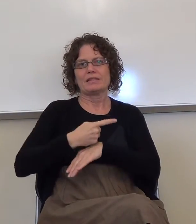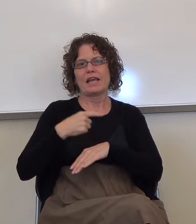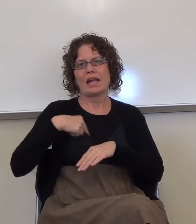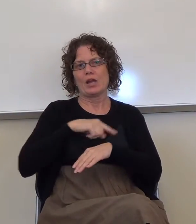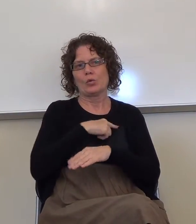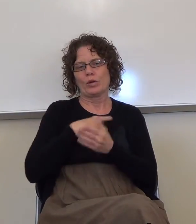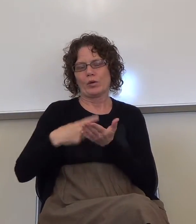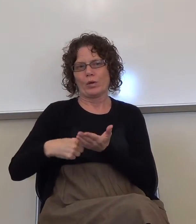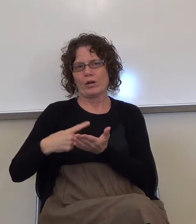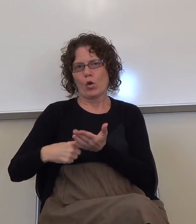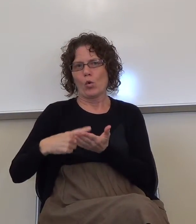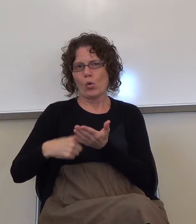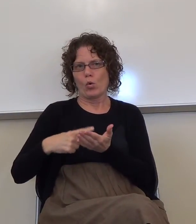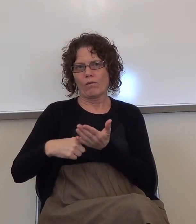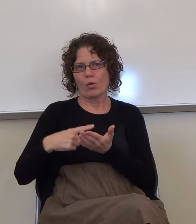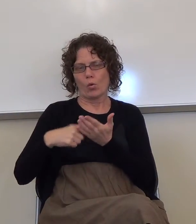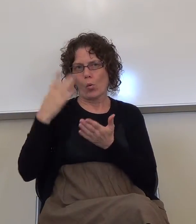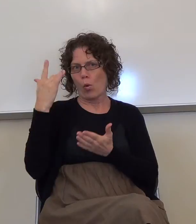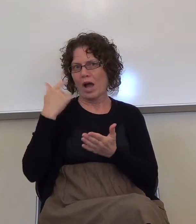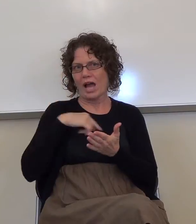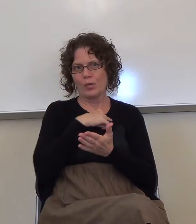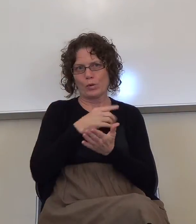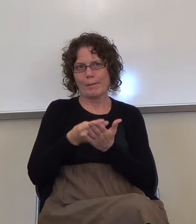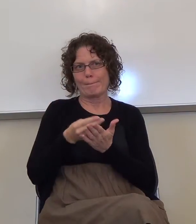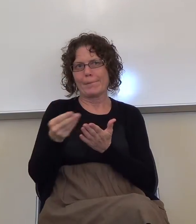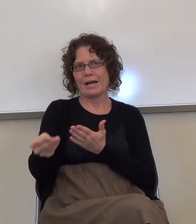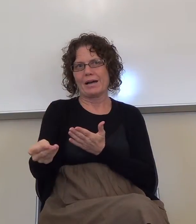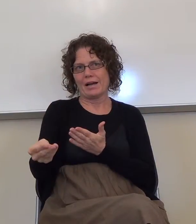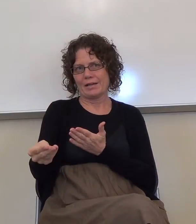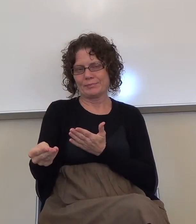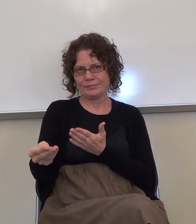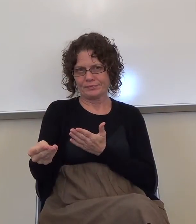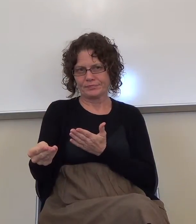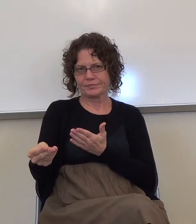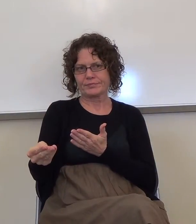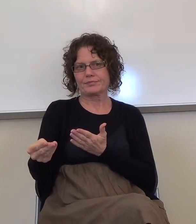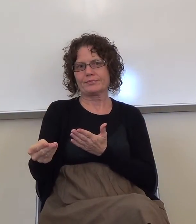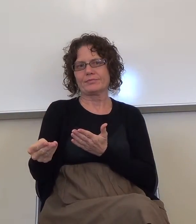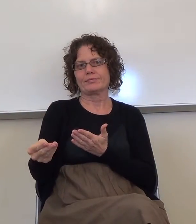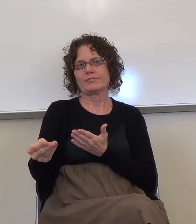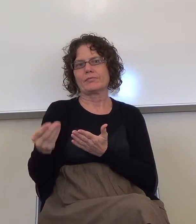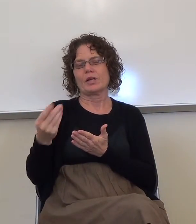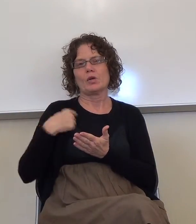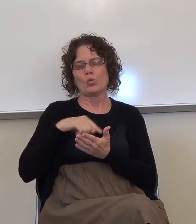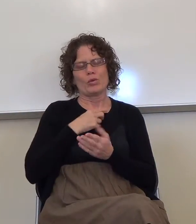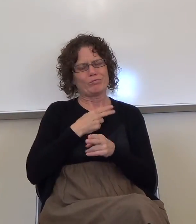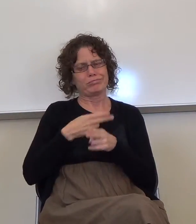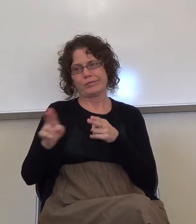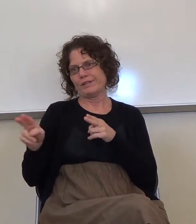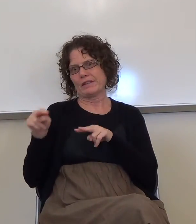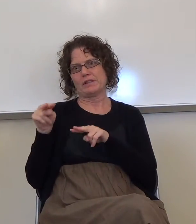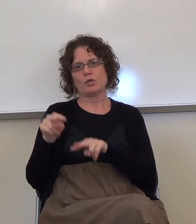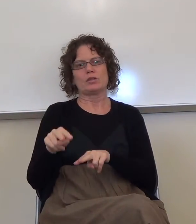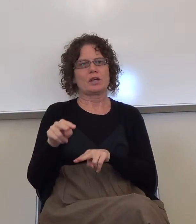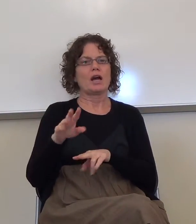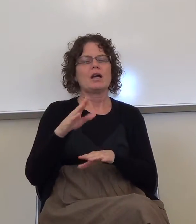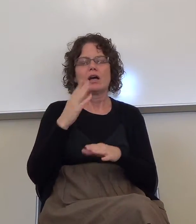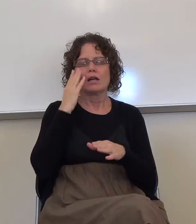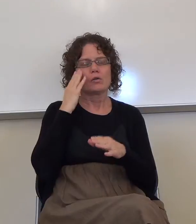the why we buy piece. And we looked a little bit, very briefly, I know a lot of you don't remember that, but we